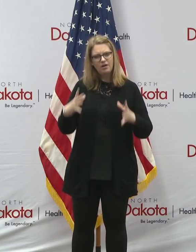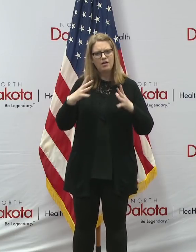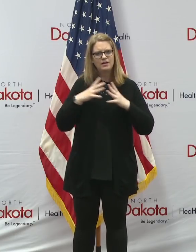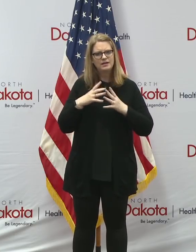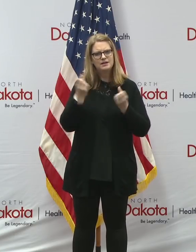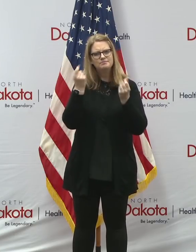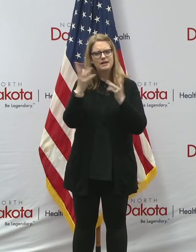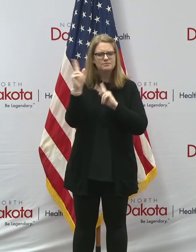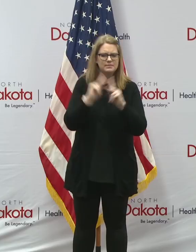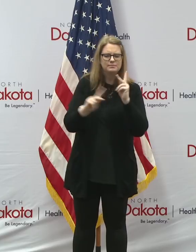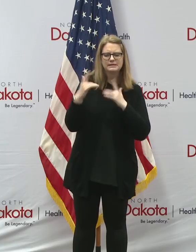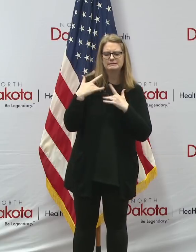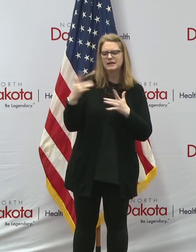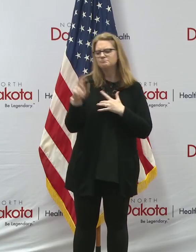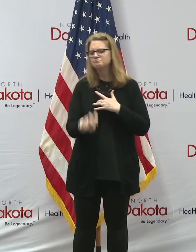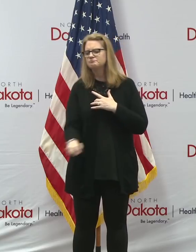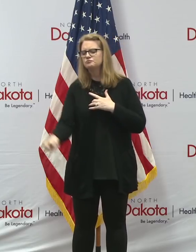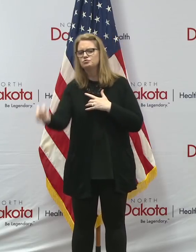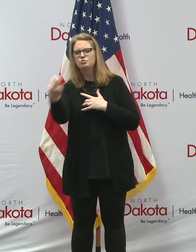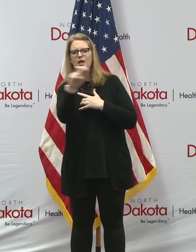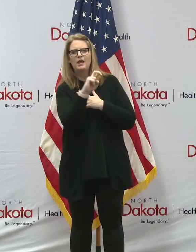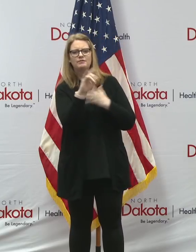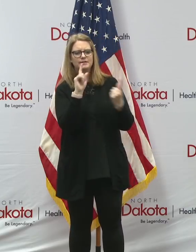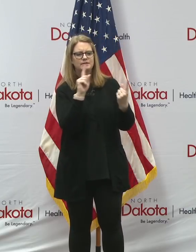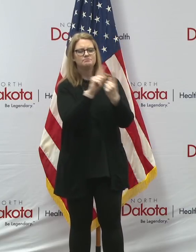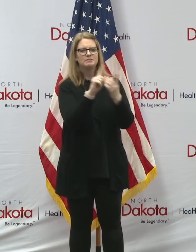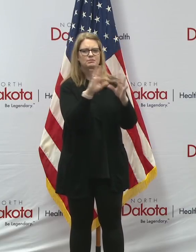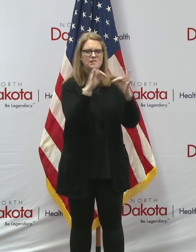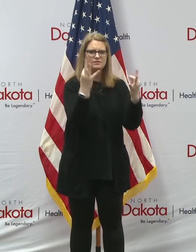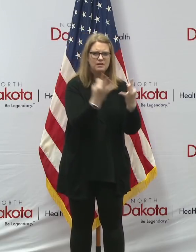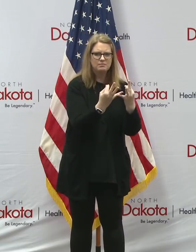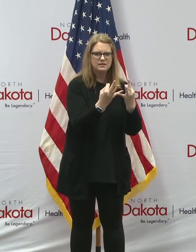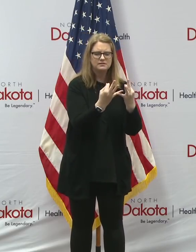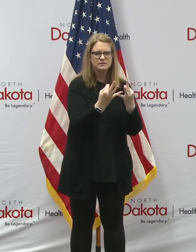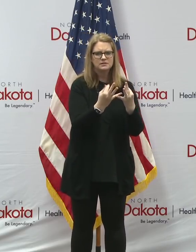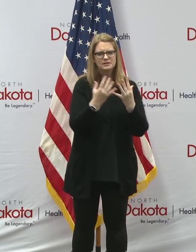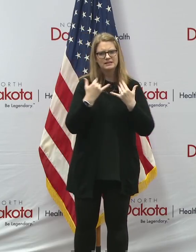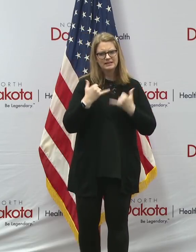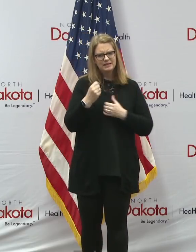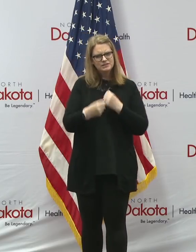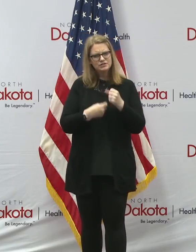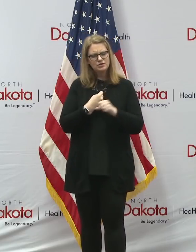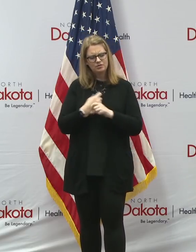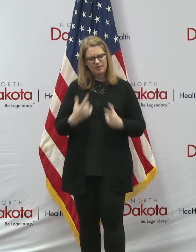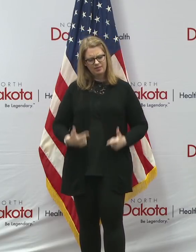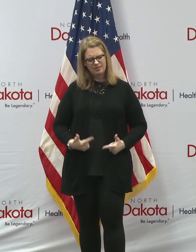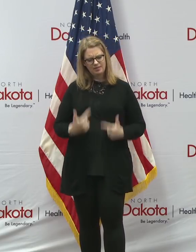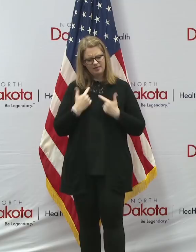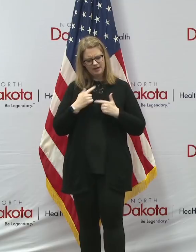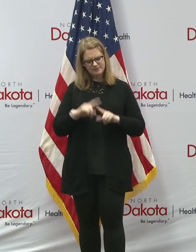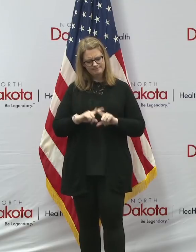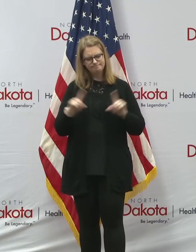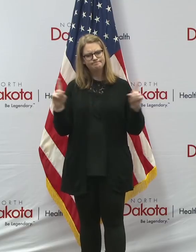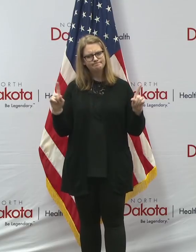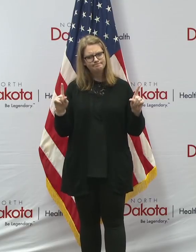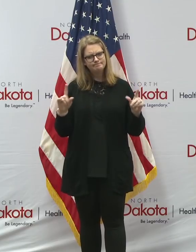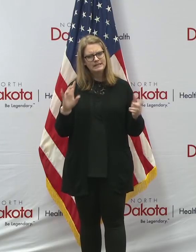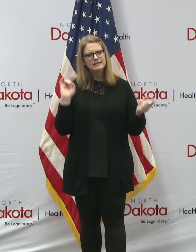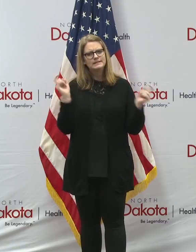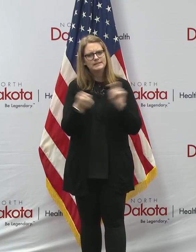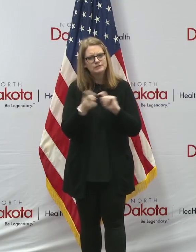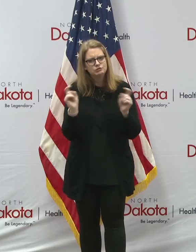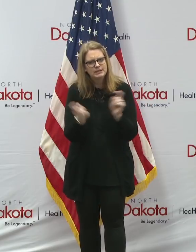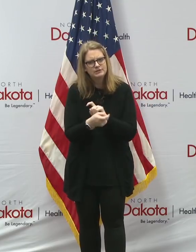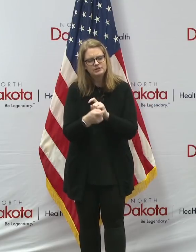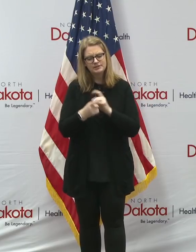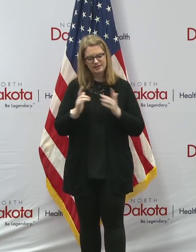and connect with family, we are mindful of how different our lives are this year. I ask that you help us be patient with the changes in many areas